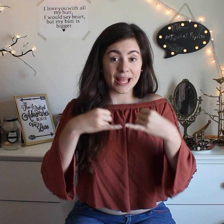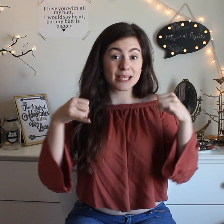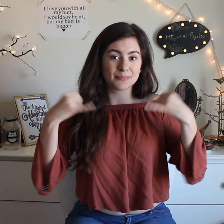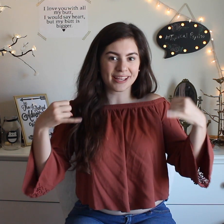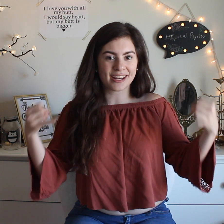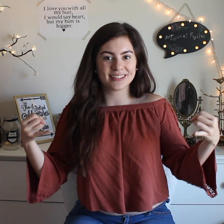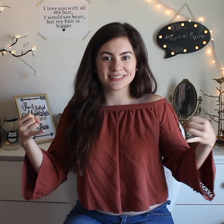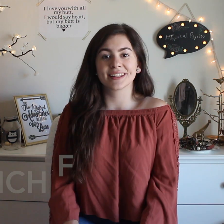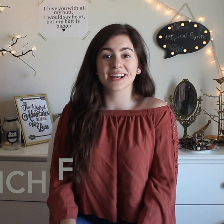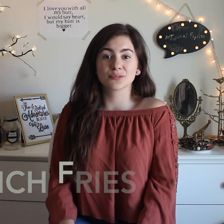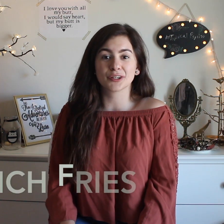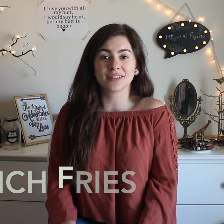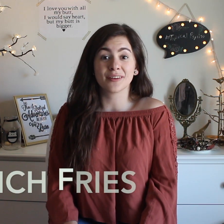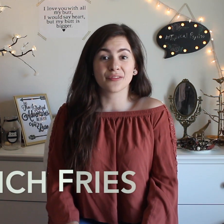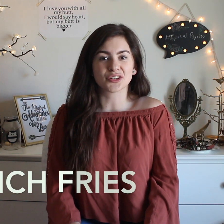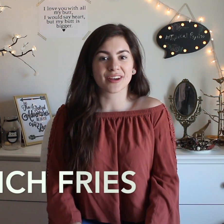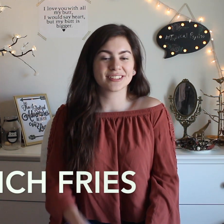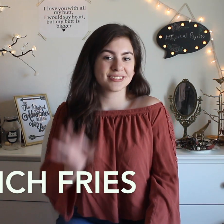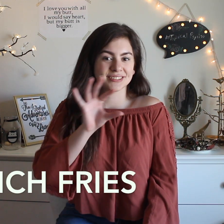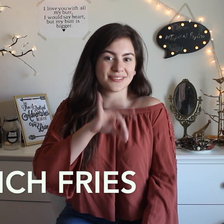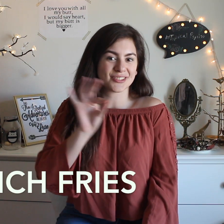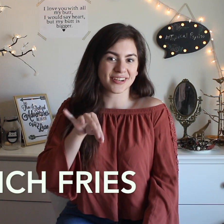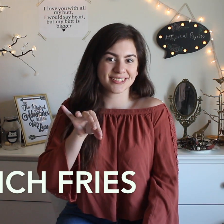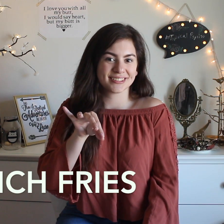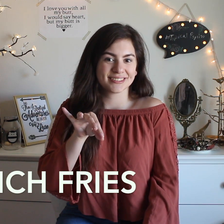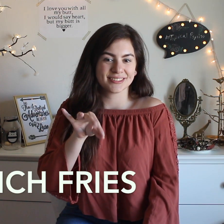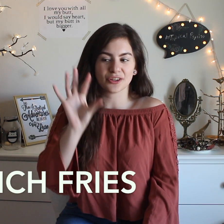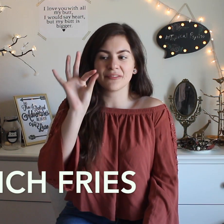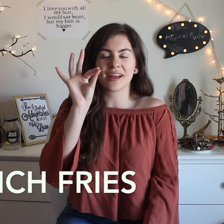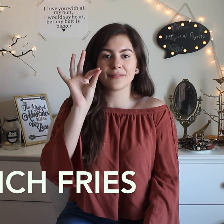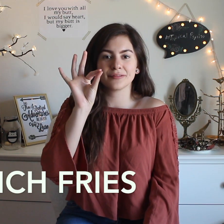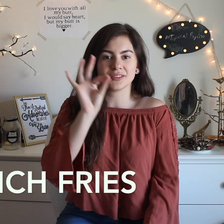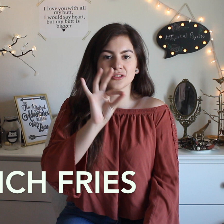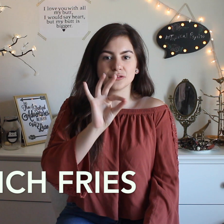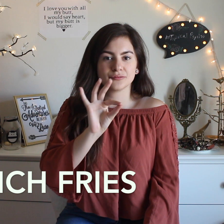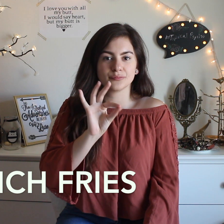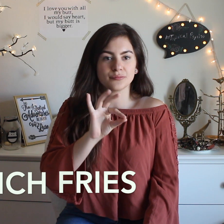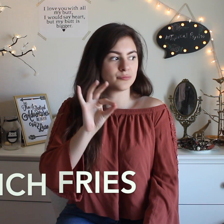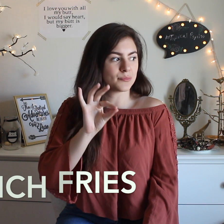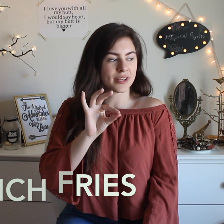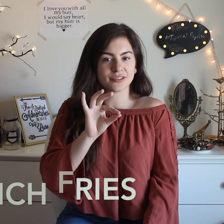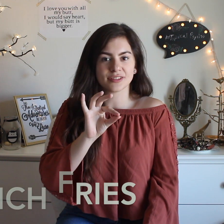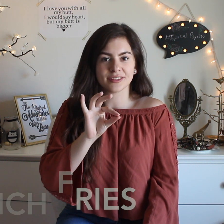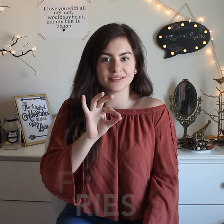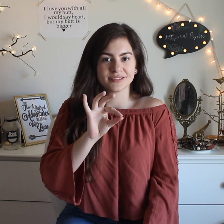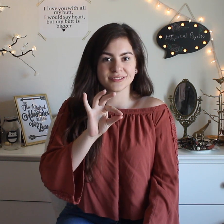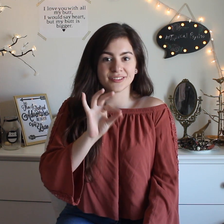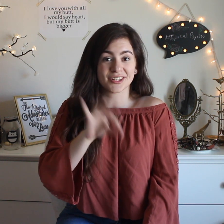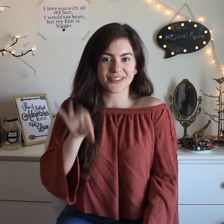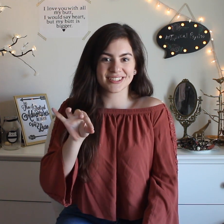spaghetti spaghetti spaghetti next word french fries french fries two hundred F and just go from side to side french fries